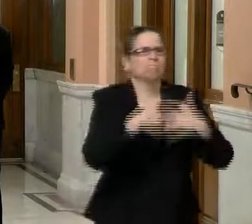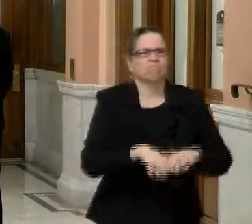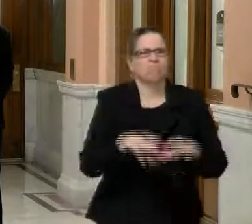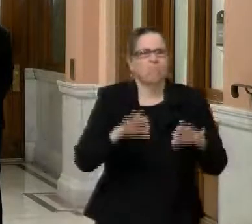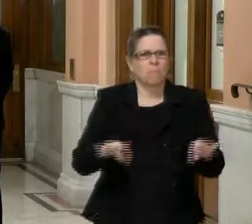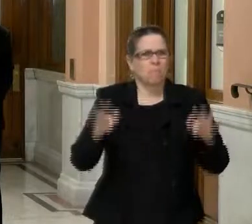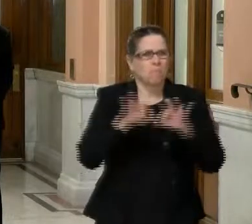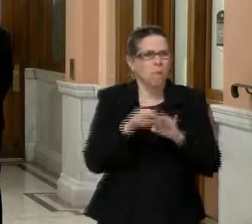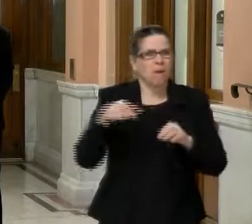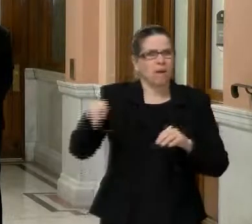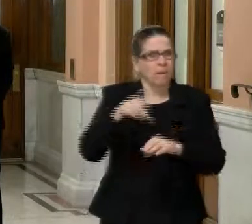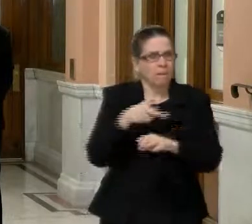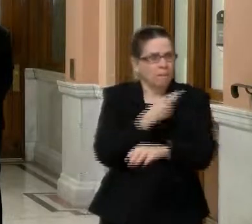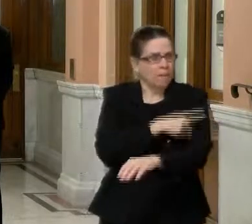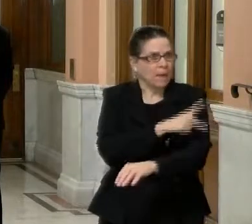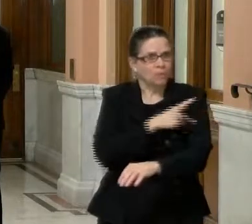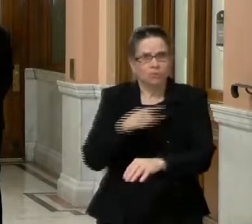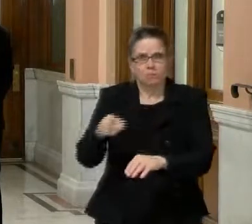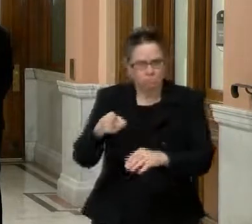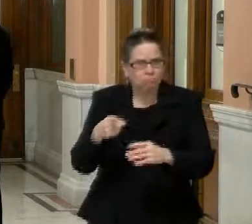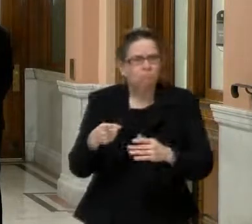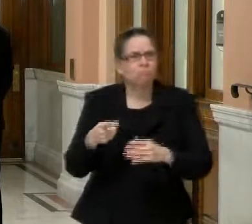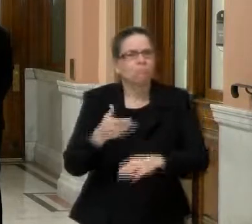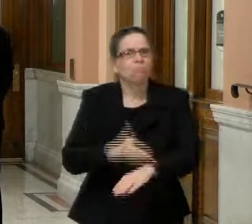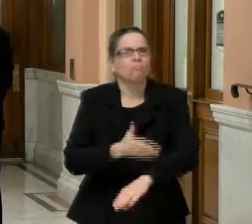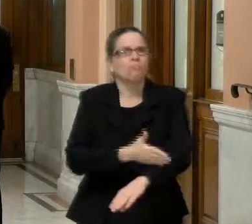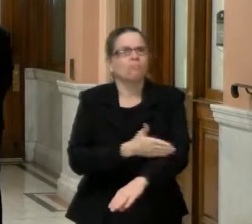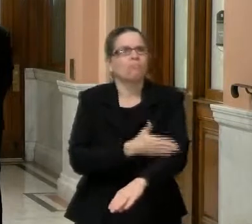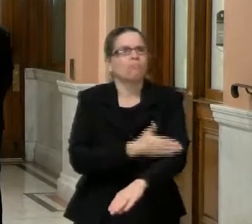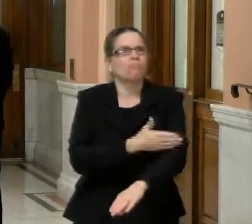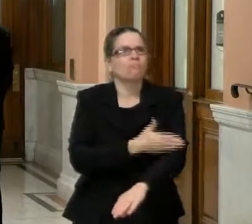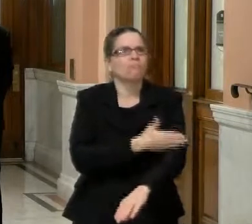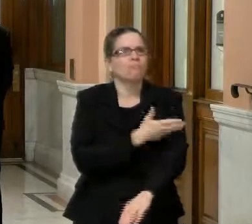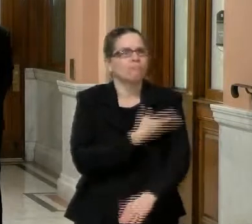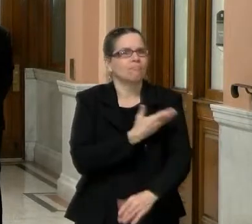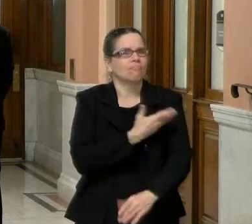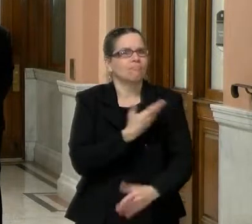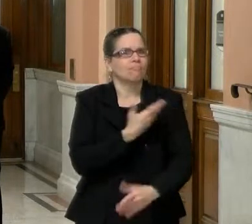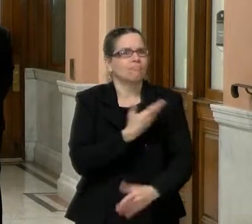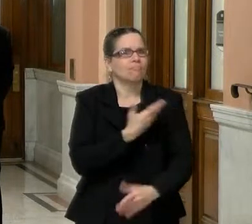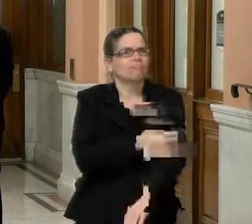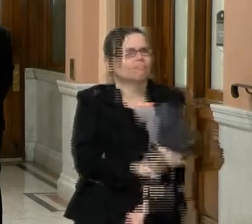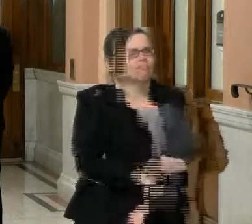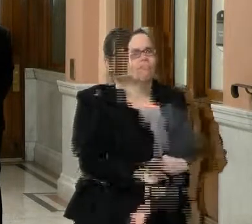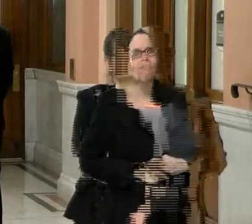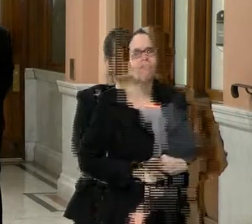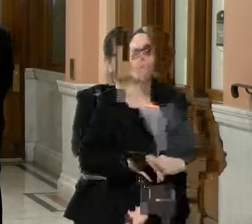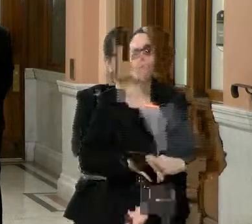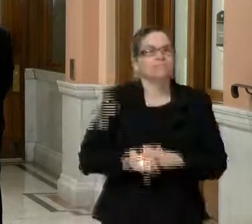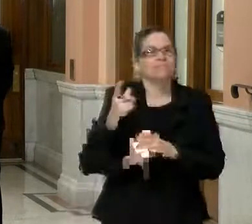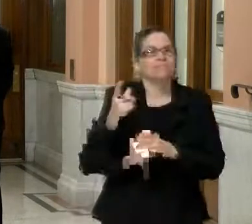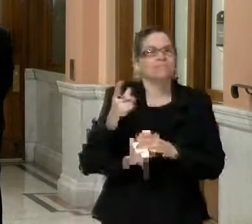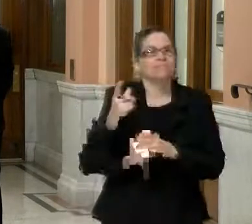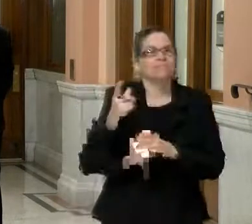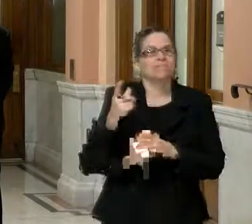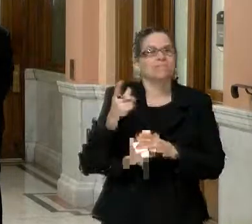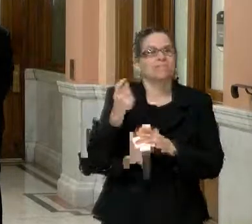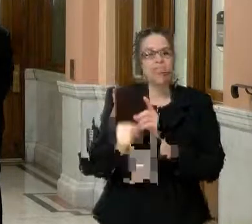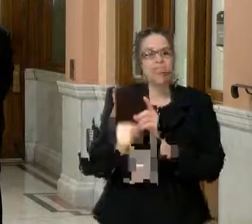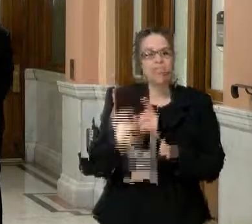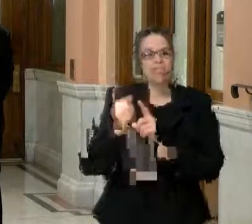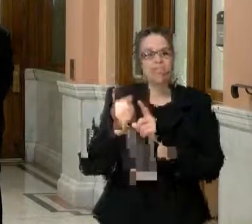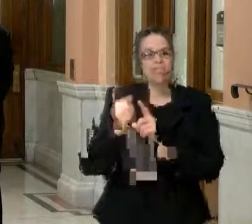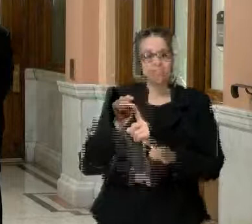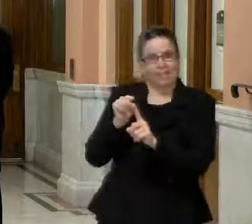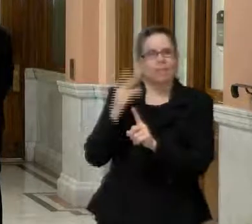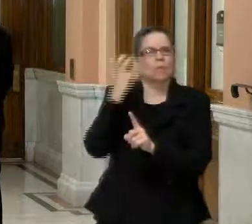patients are recovering beautifully. So, uh, that's all good news. The death numbers continue to rise, um, of